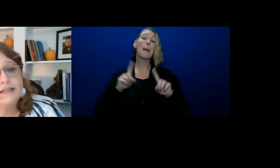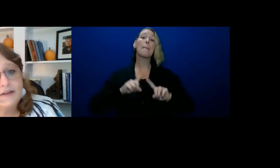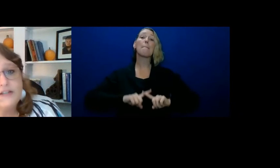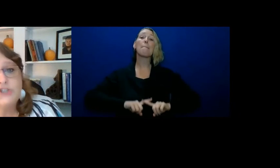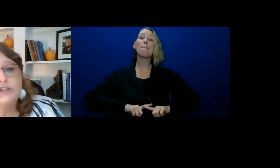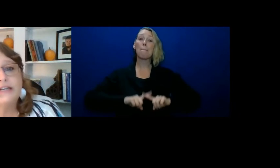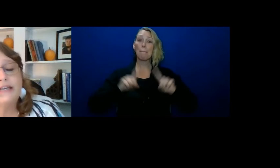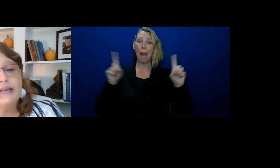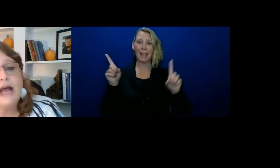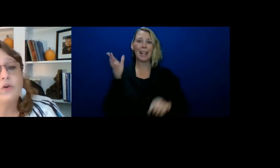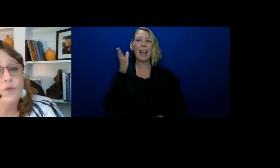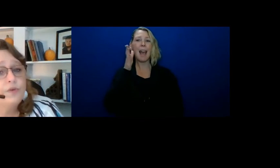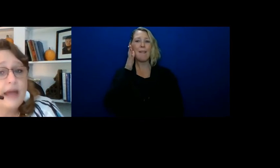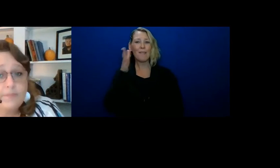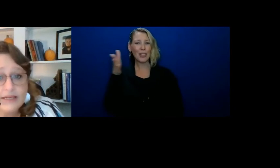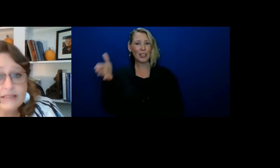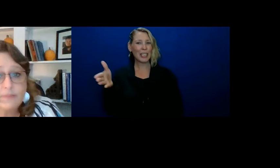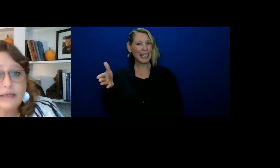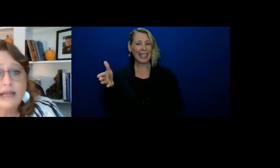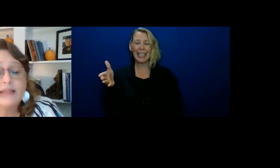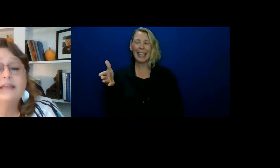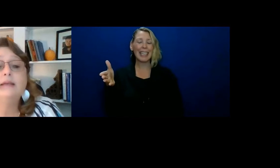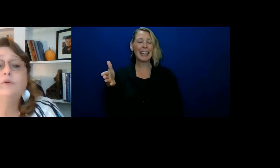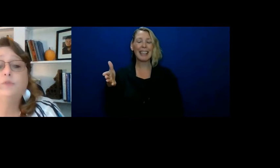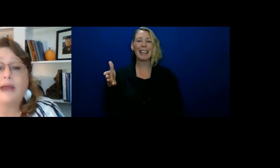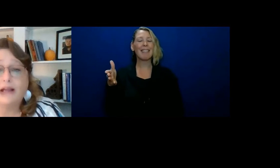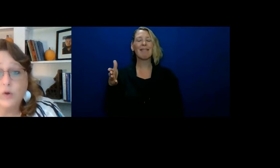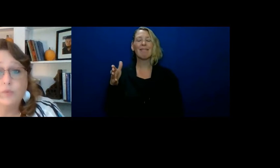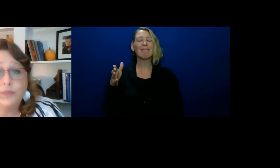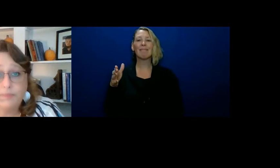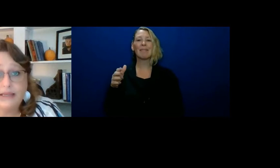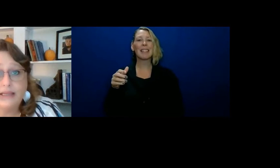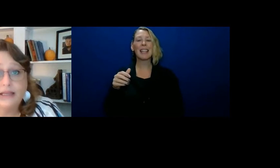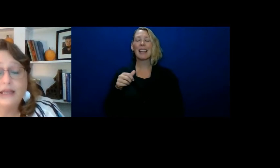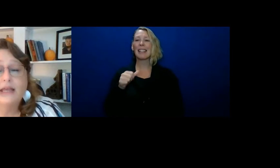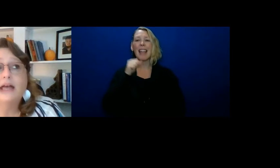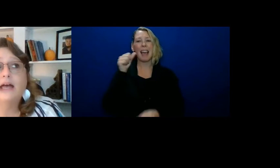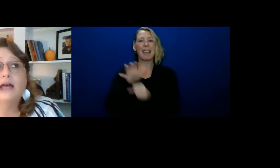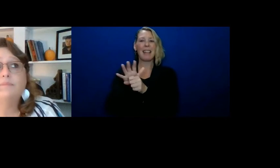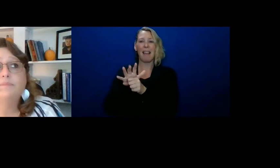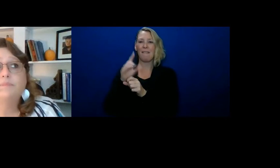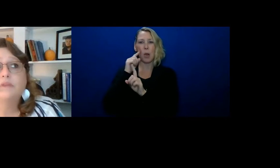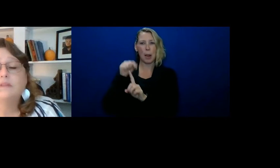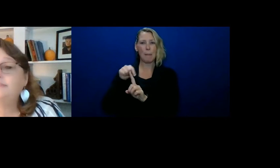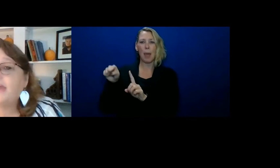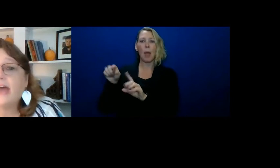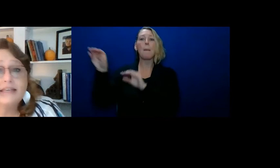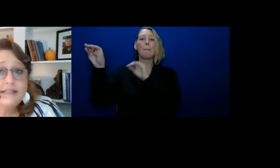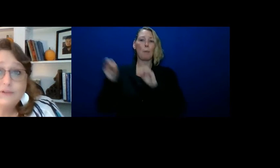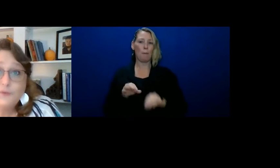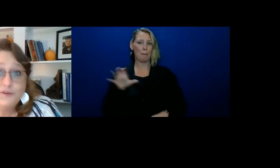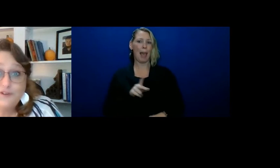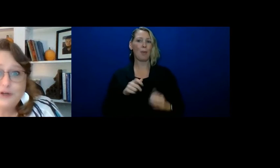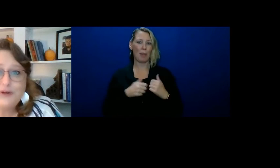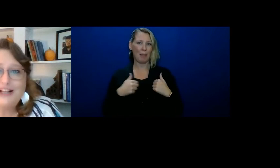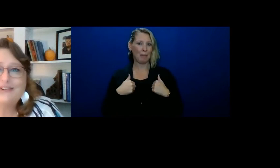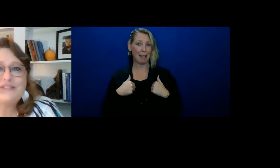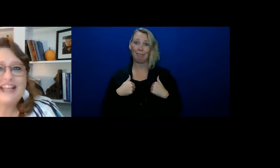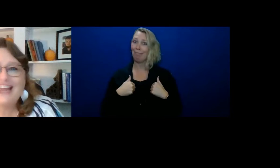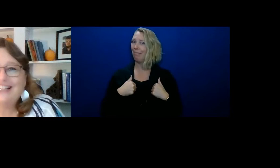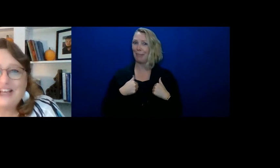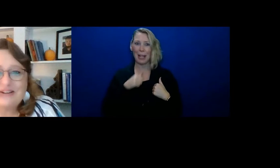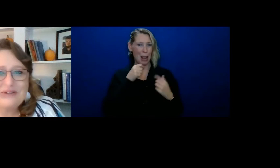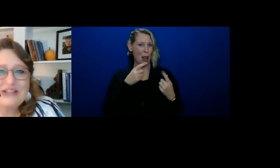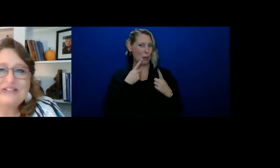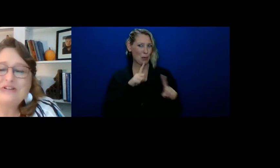But eventually he outgrew that placement and then he moved back home with me. That didn't work very well.